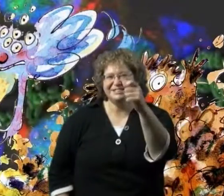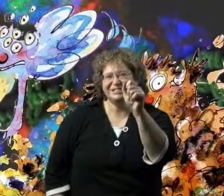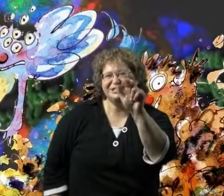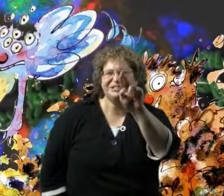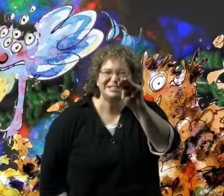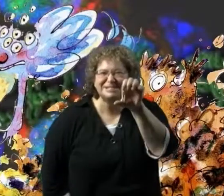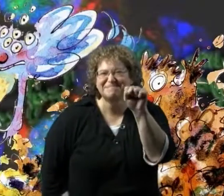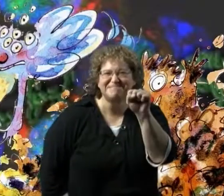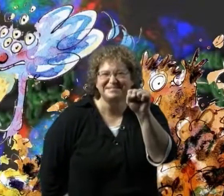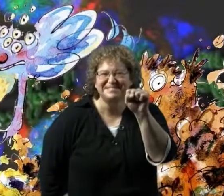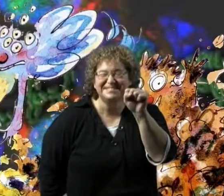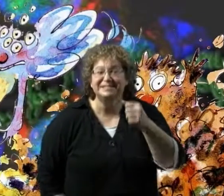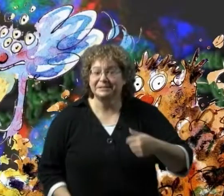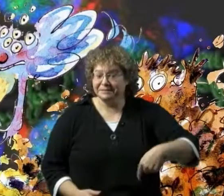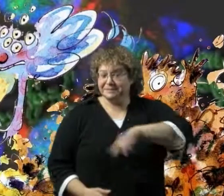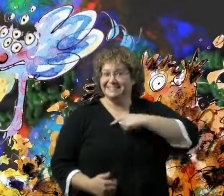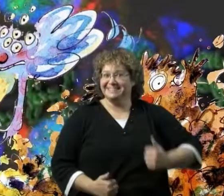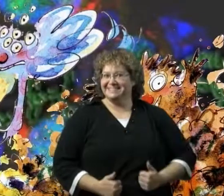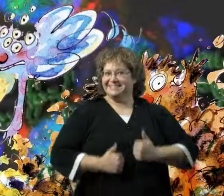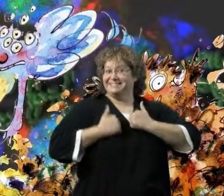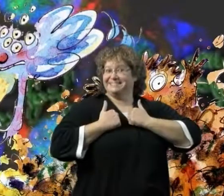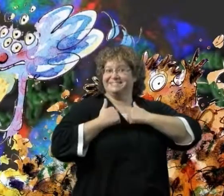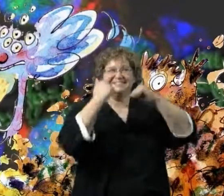and we live everywhere